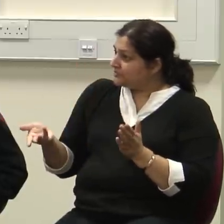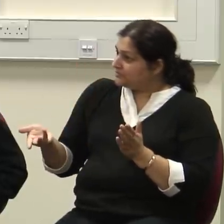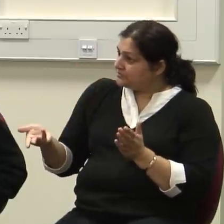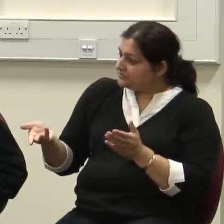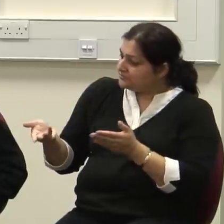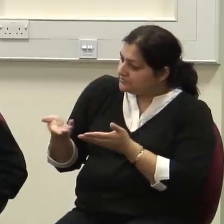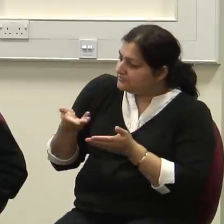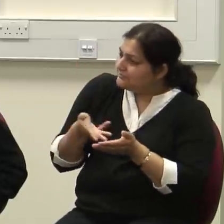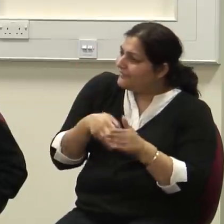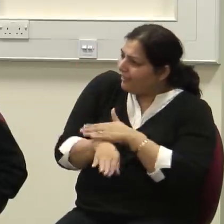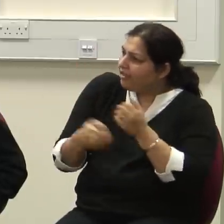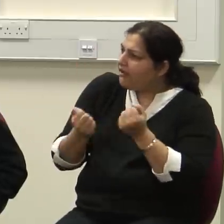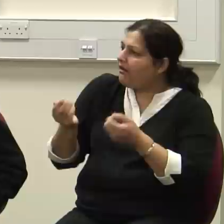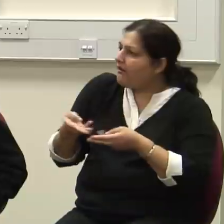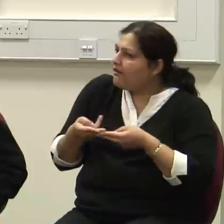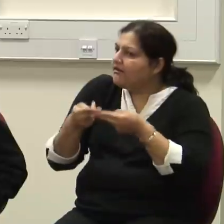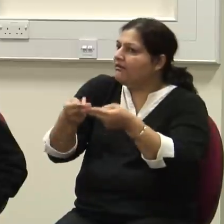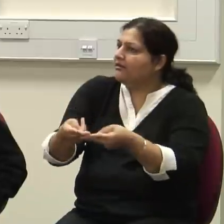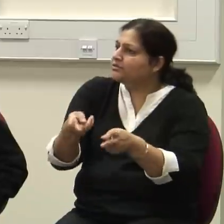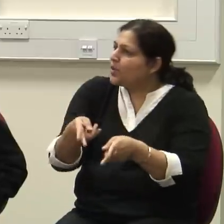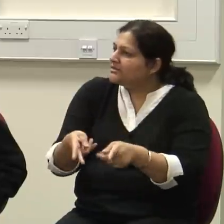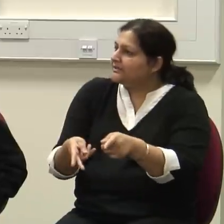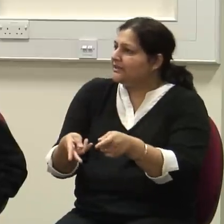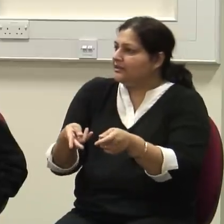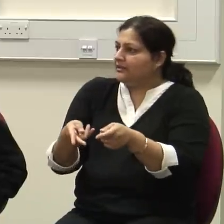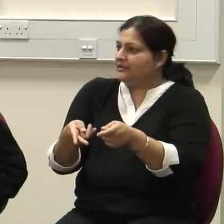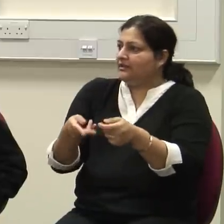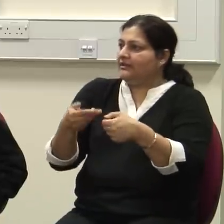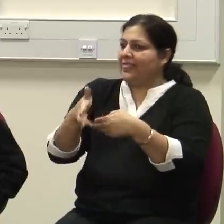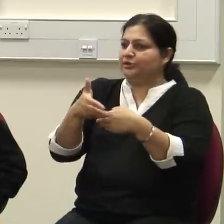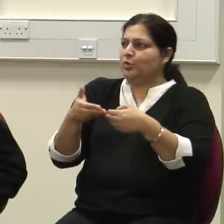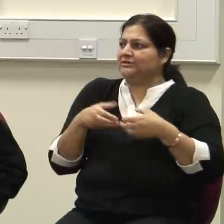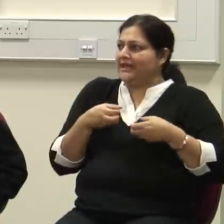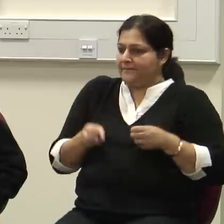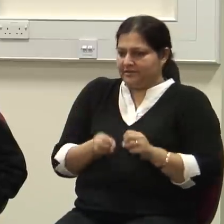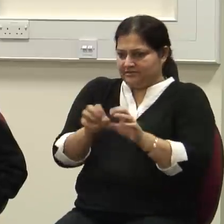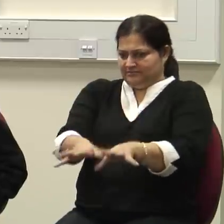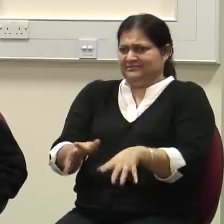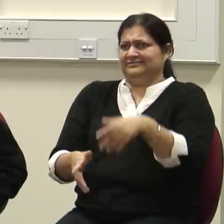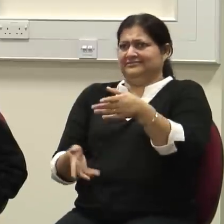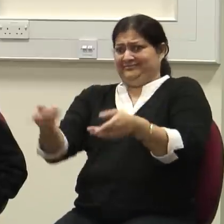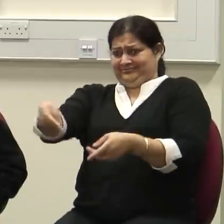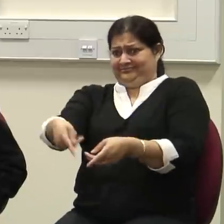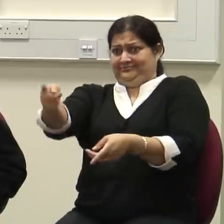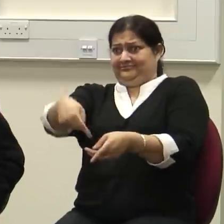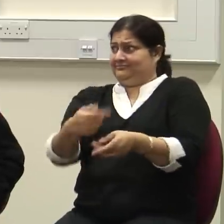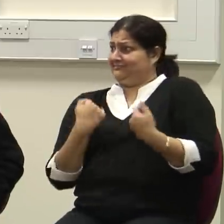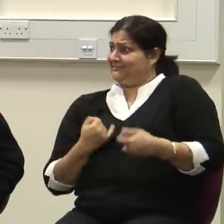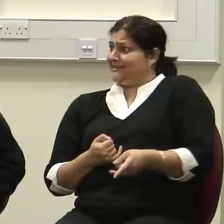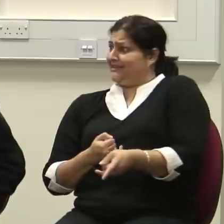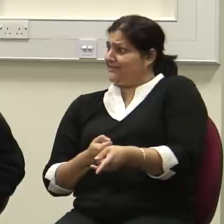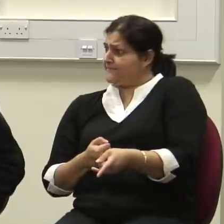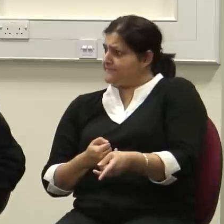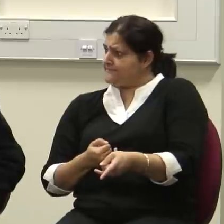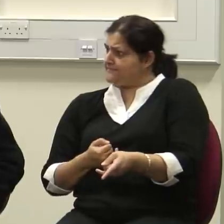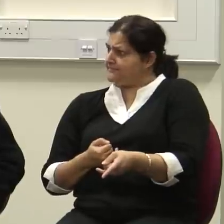and taken her there, and left her at the doorstep saying she's very sick, what